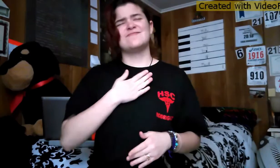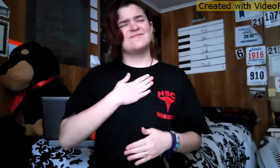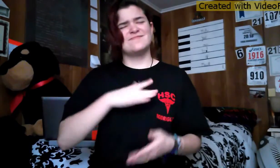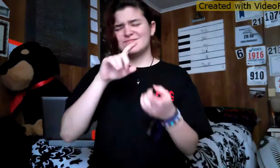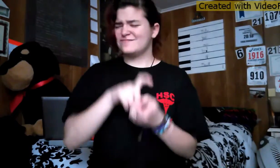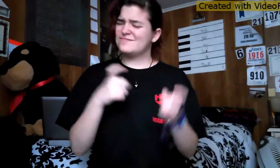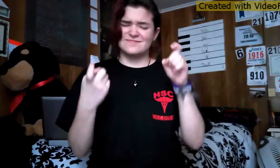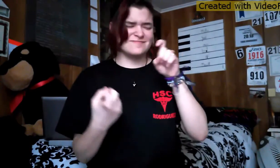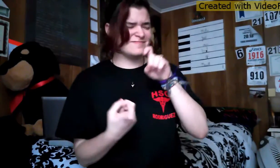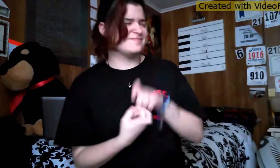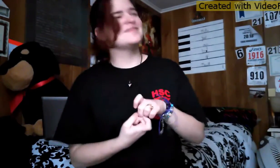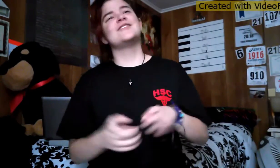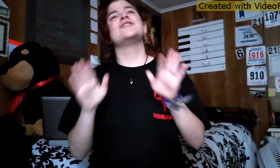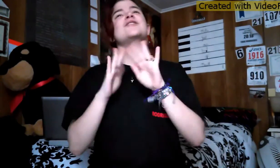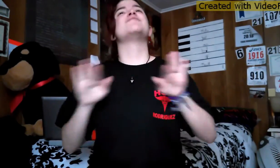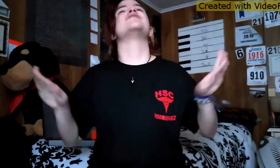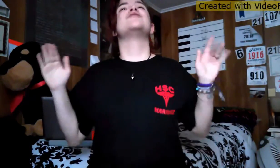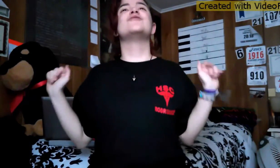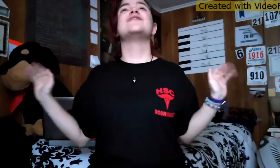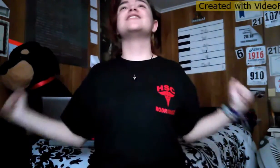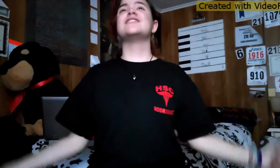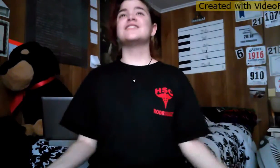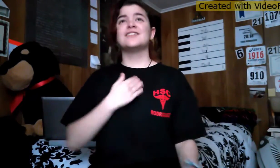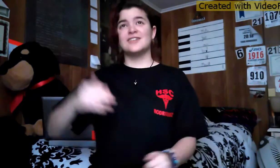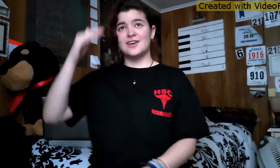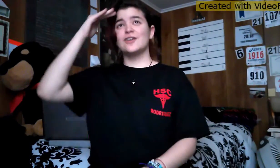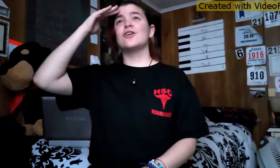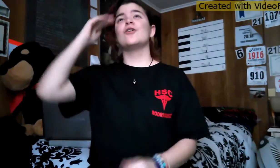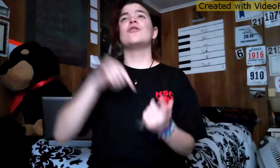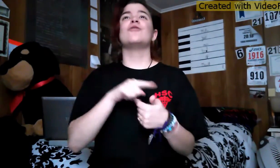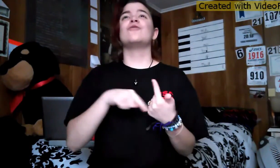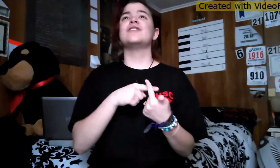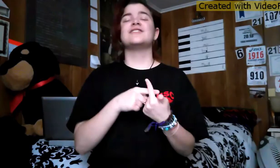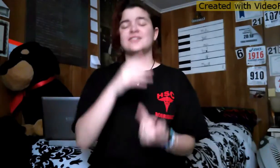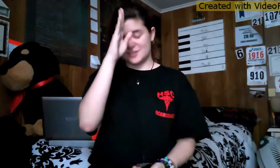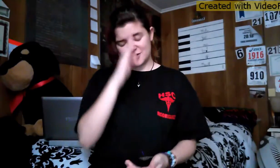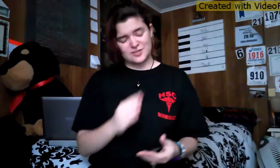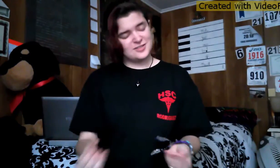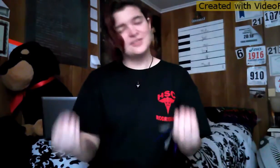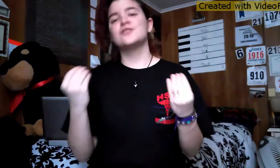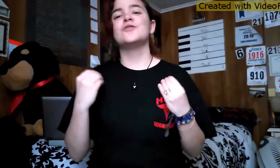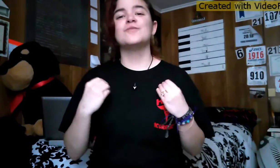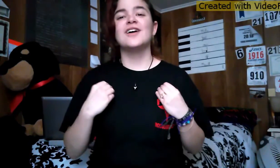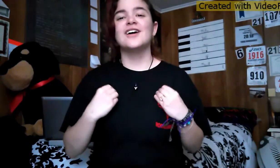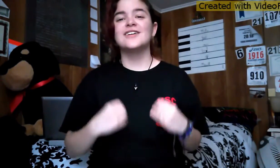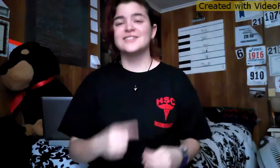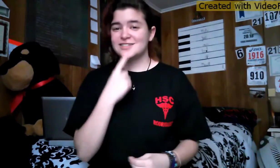I have become Spread your wings and I know that when God took you back He said,